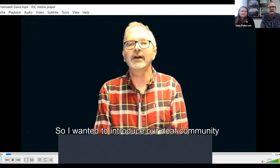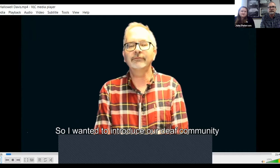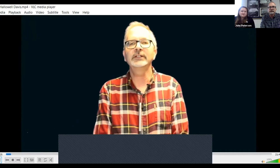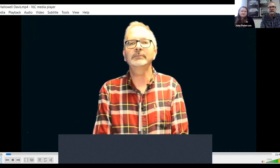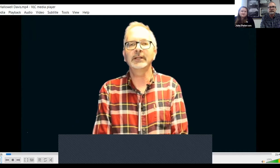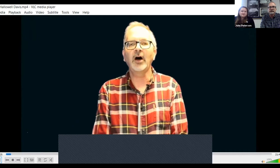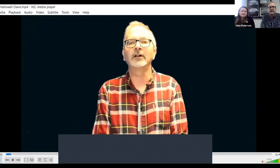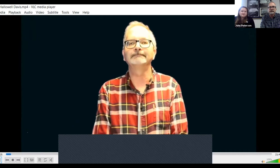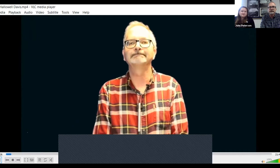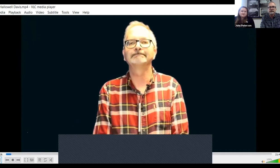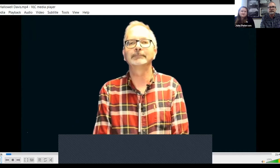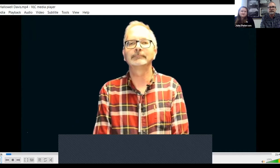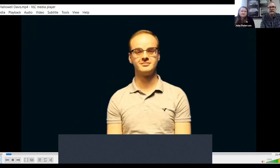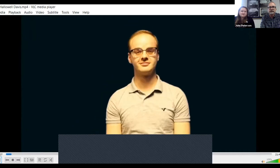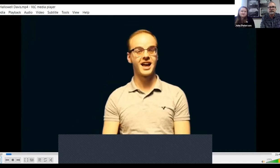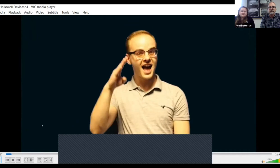Jeffrey Spinal.